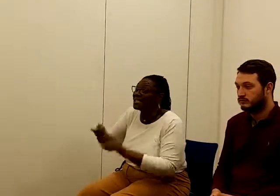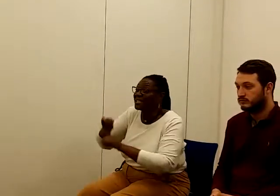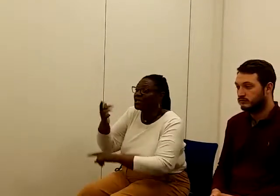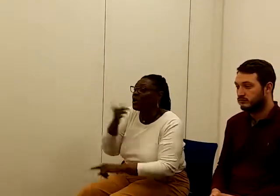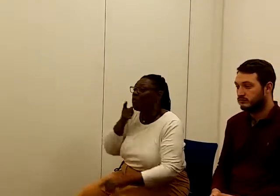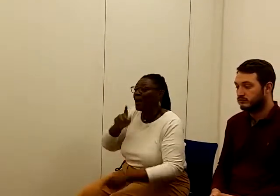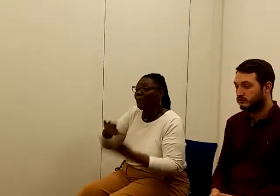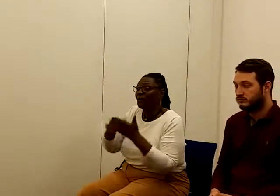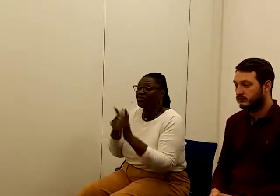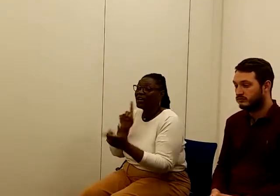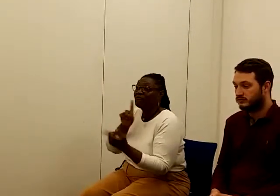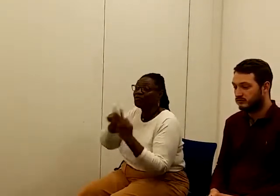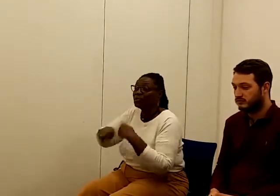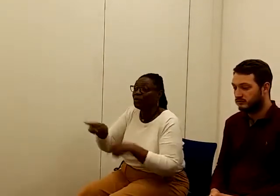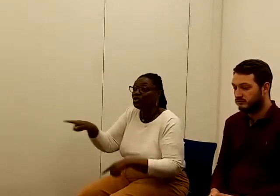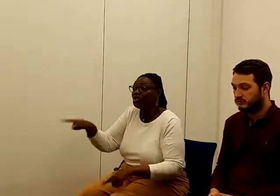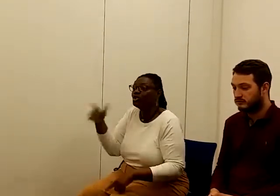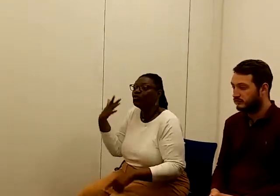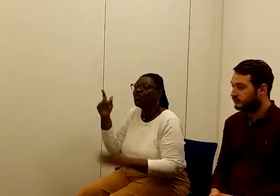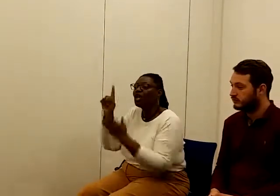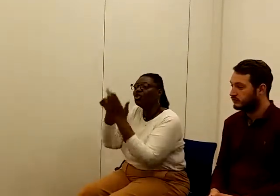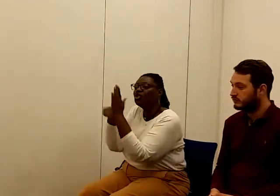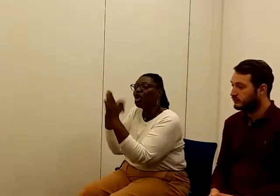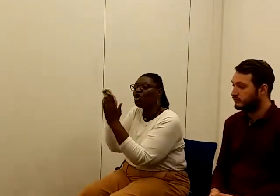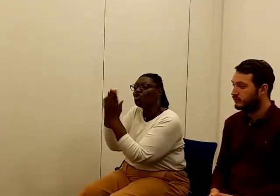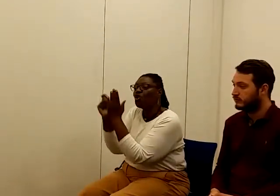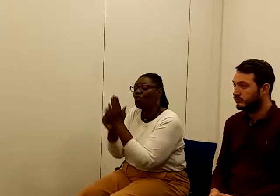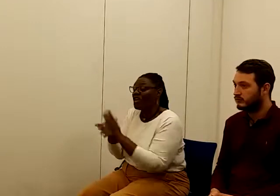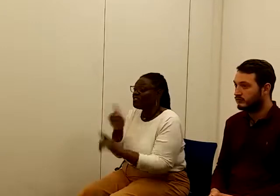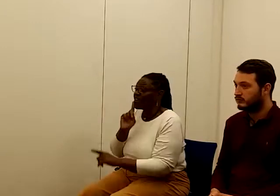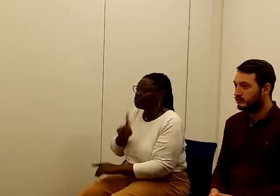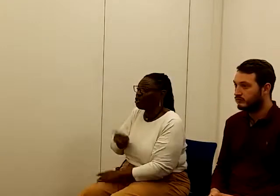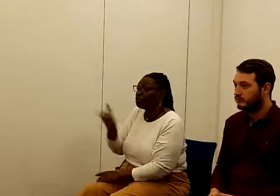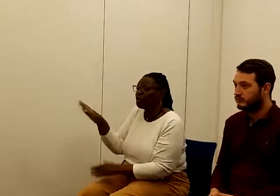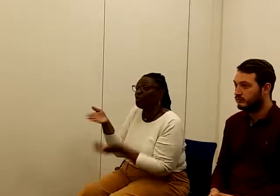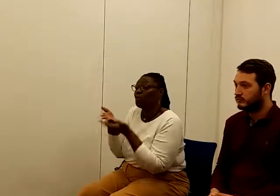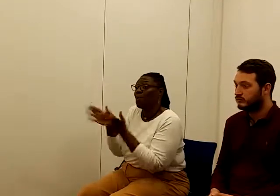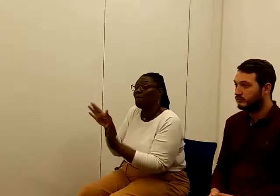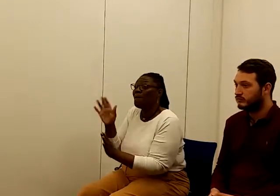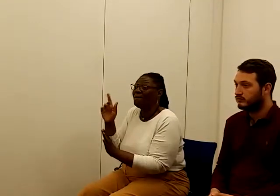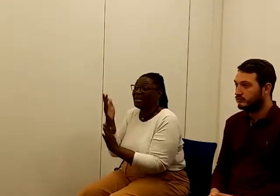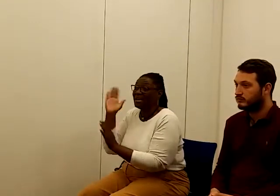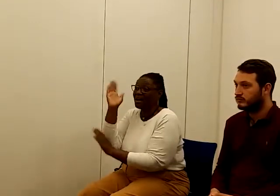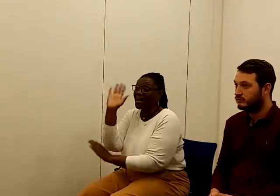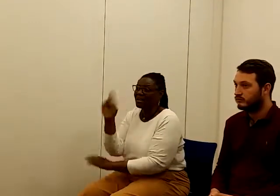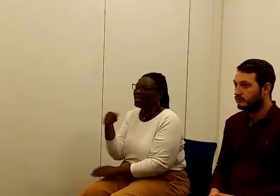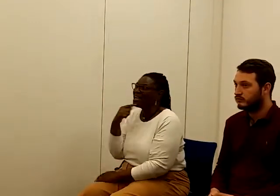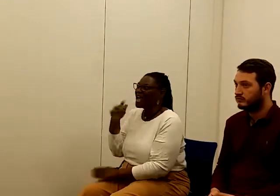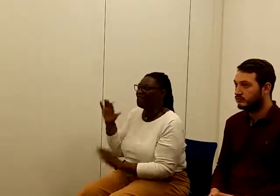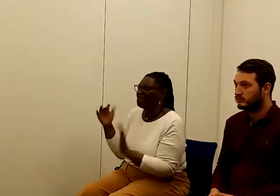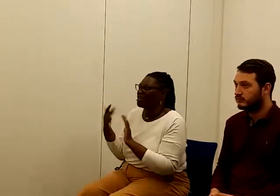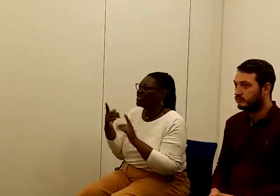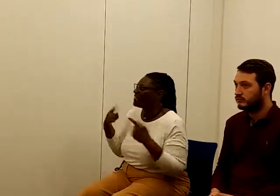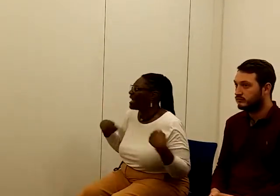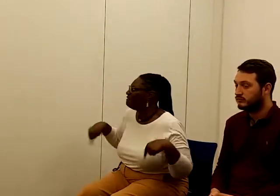responding to their journal. They're told to go to a public library in front of everybody and access their